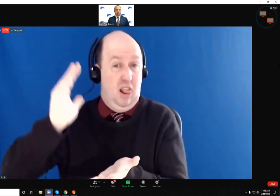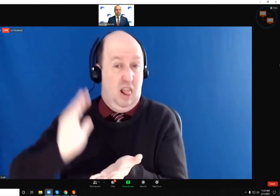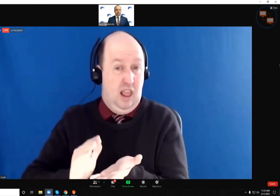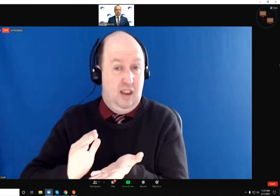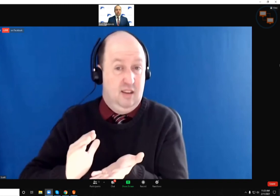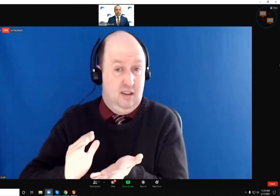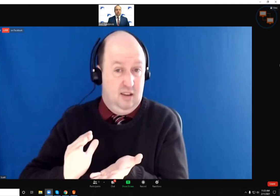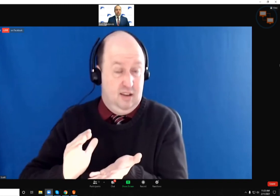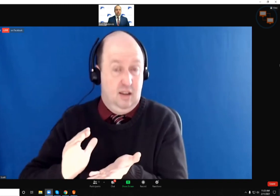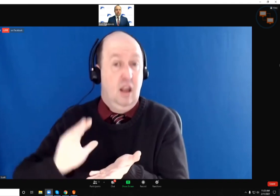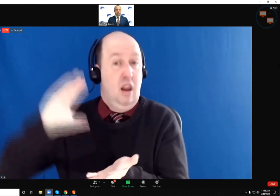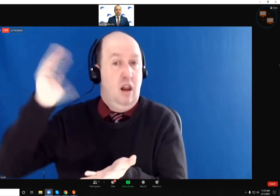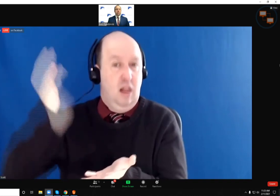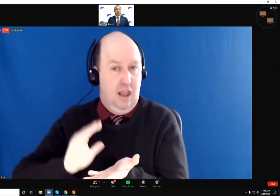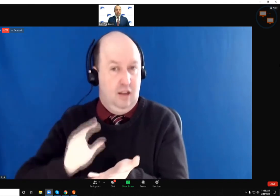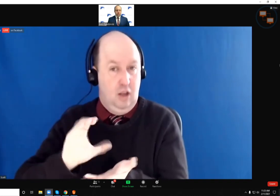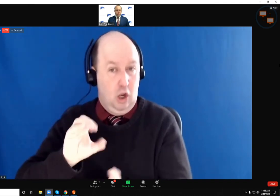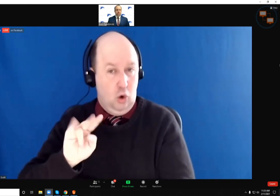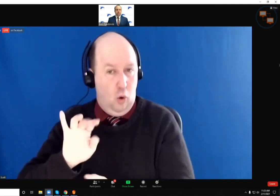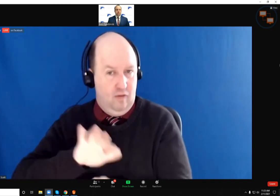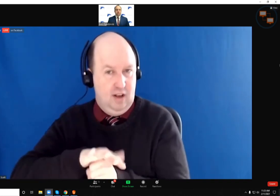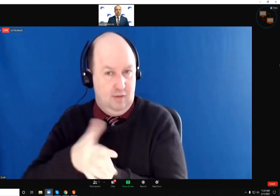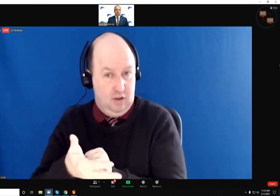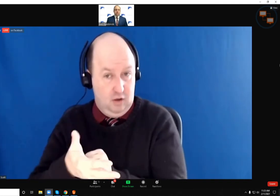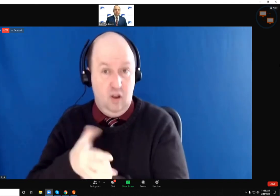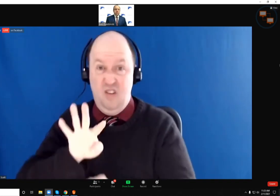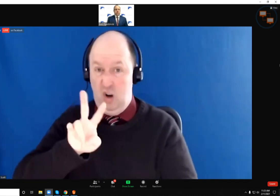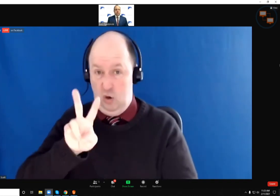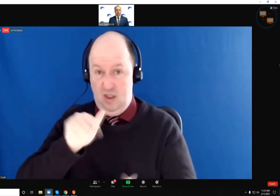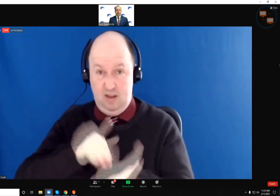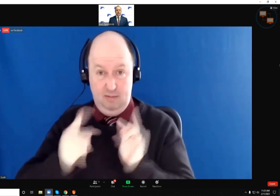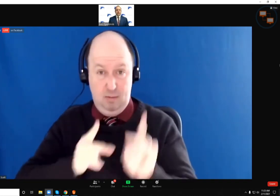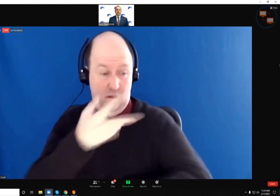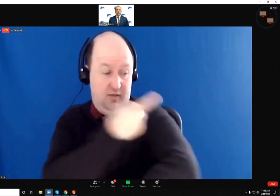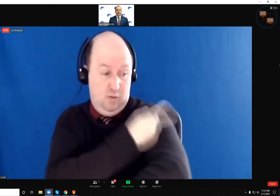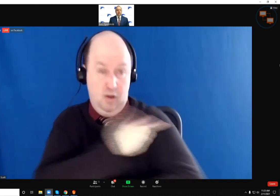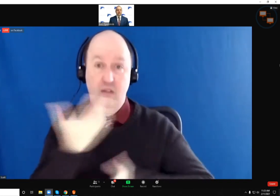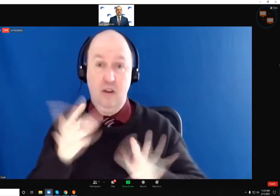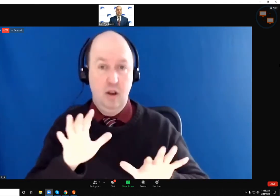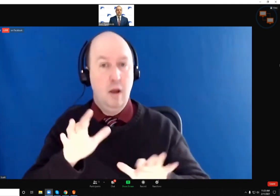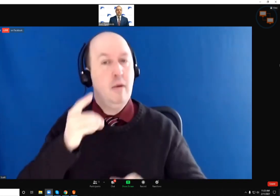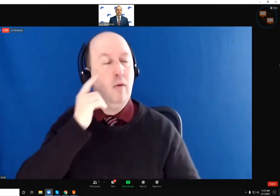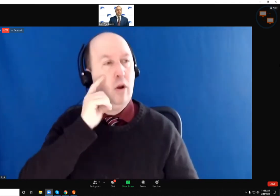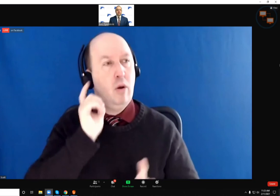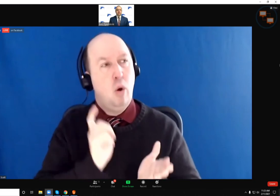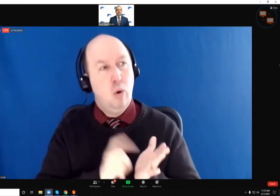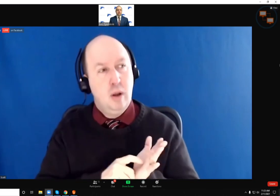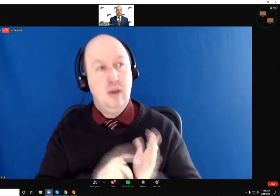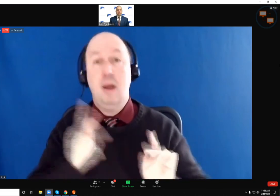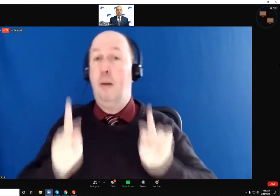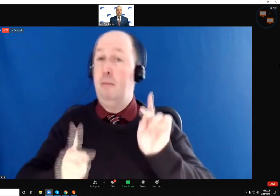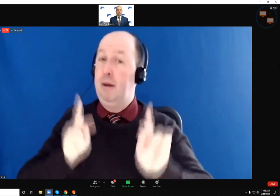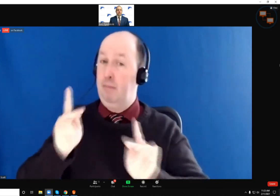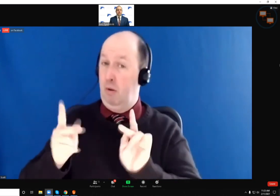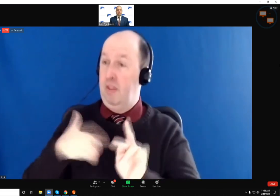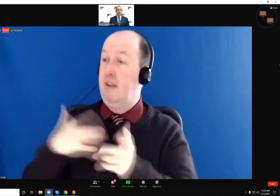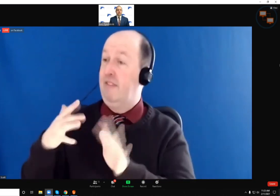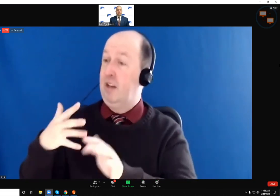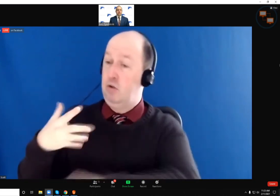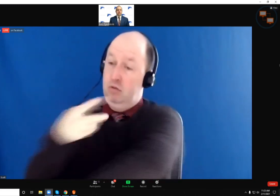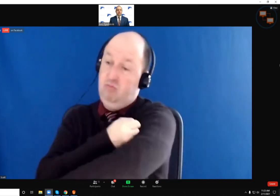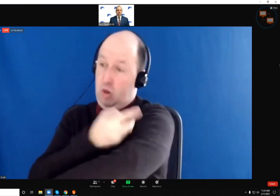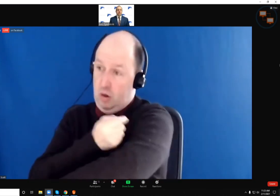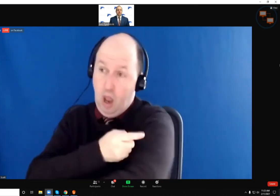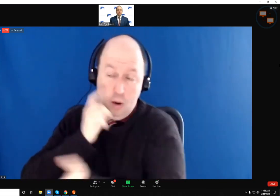,000 people vaccinated. And are we starting to see some cases among populations that are being vaccinated like healthcare workers